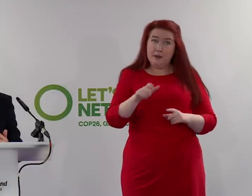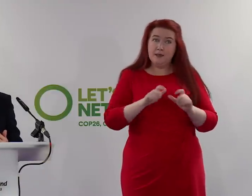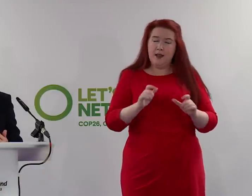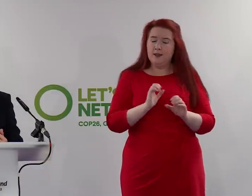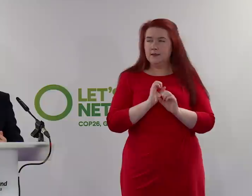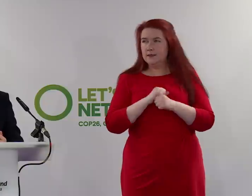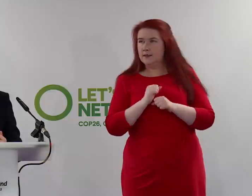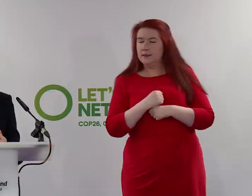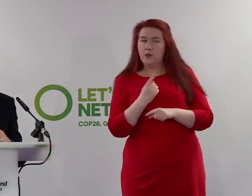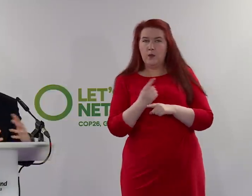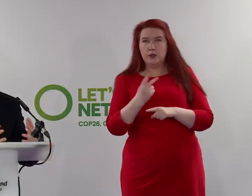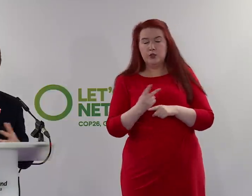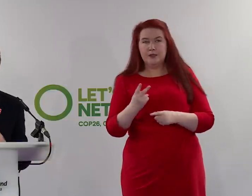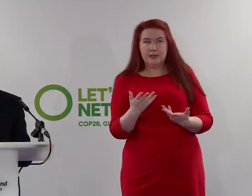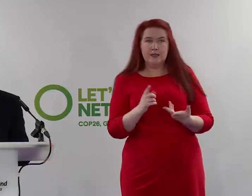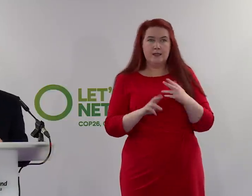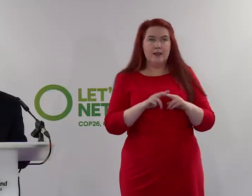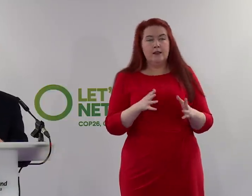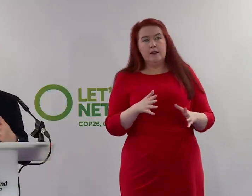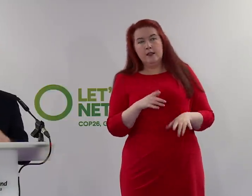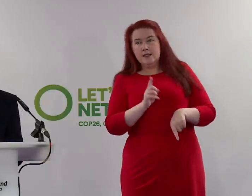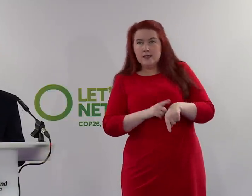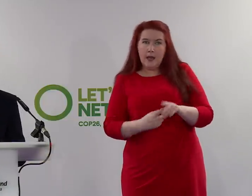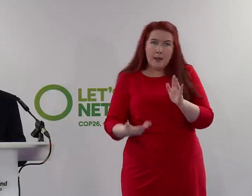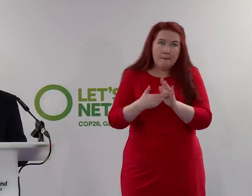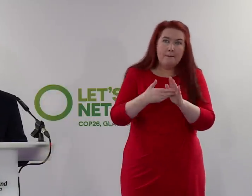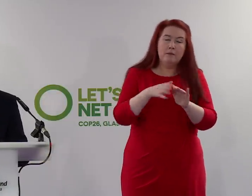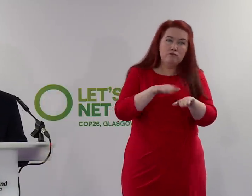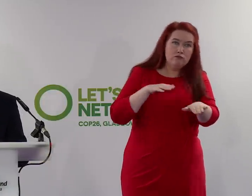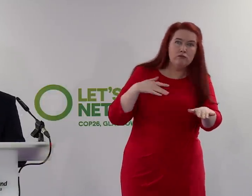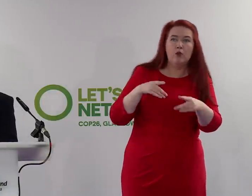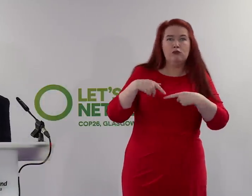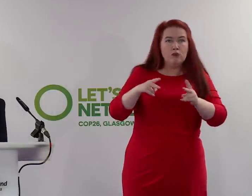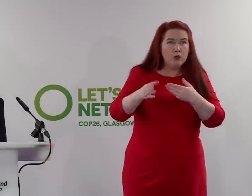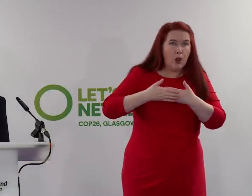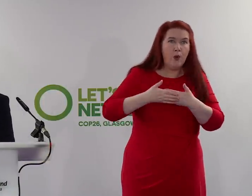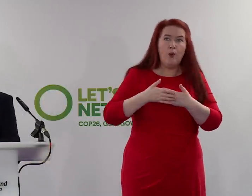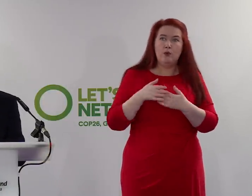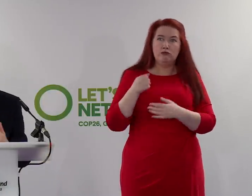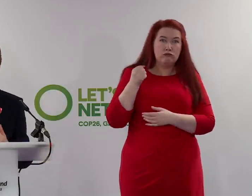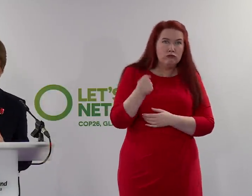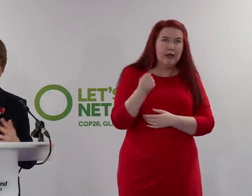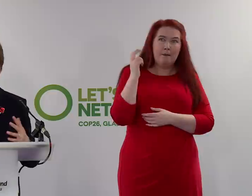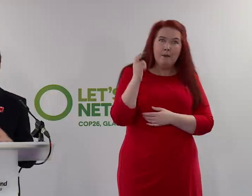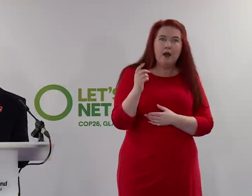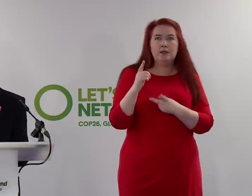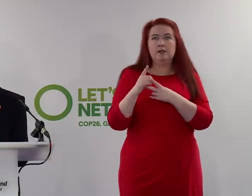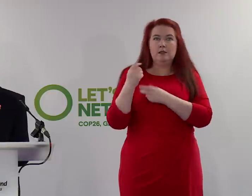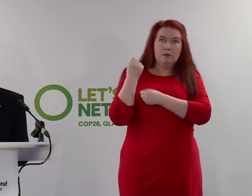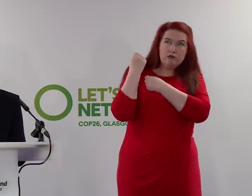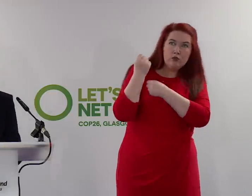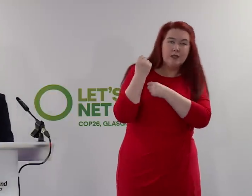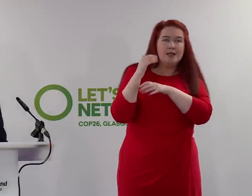over the next couple of weeks as they take longer to get places and have road closures and potentially demonstrations causing